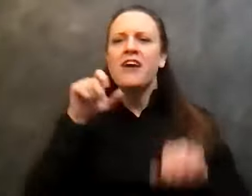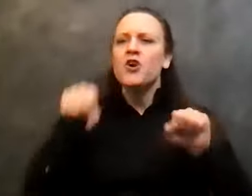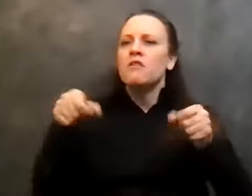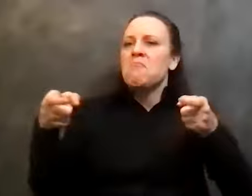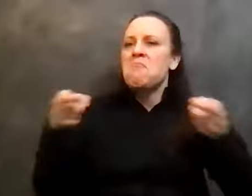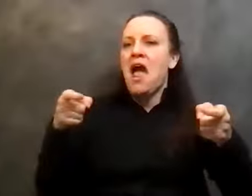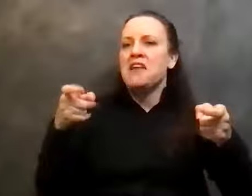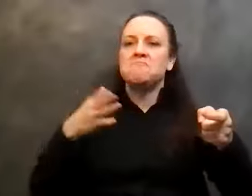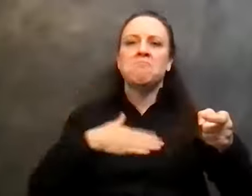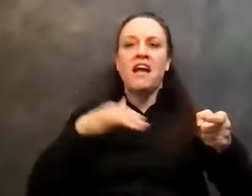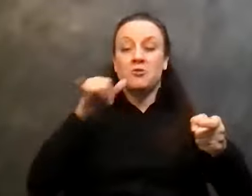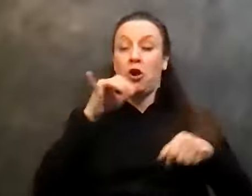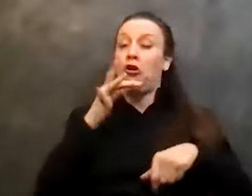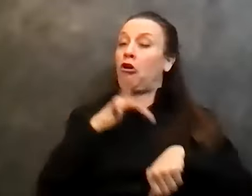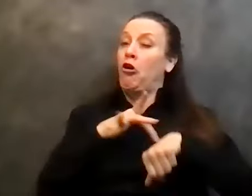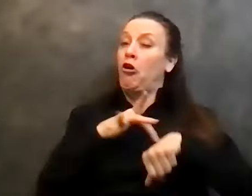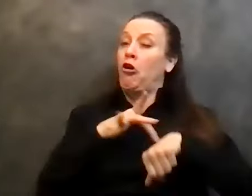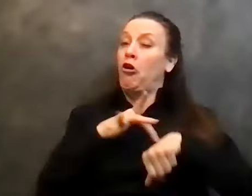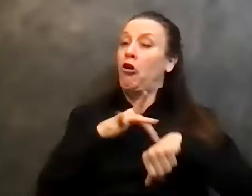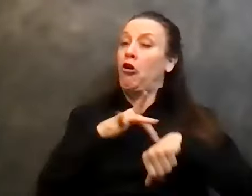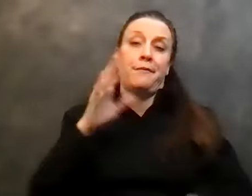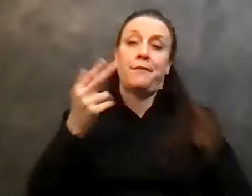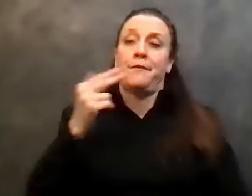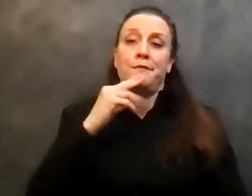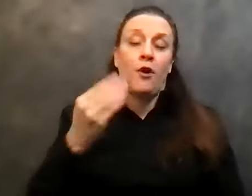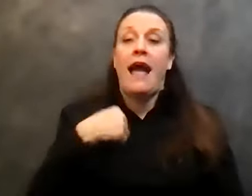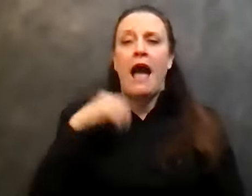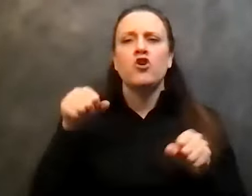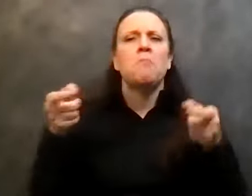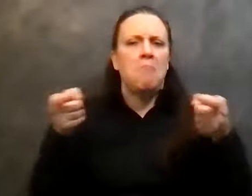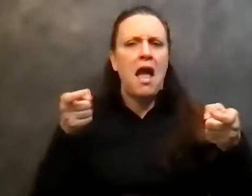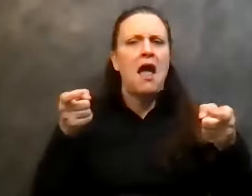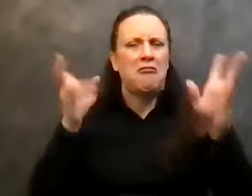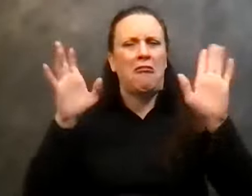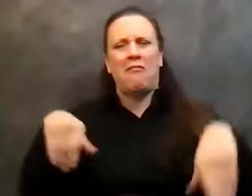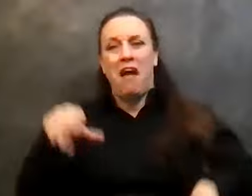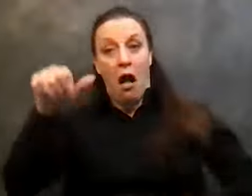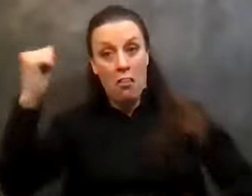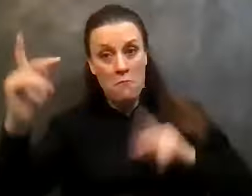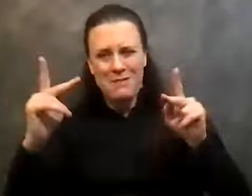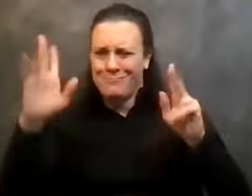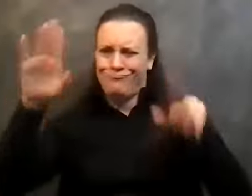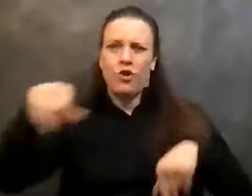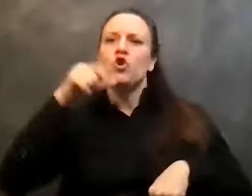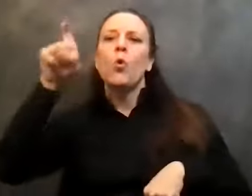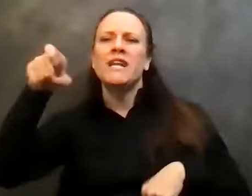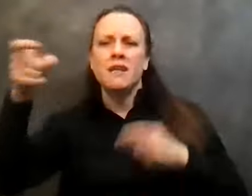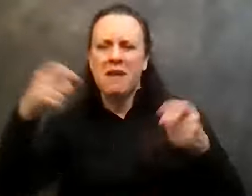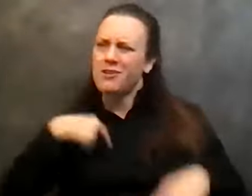a very early age, they started to, it didn't seem like other people needed to manage it, but I always needed to know how